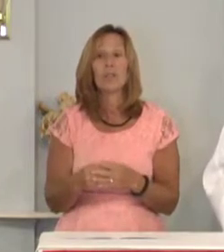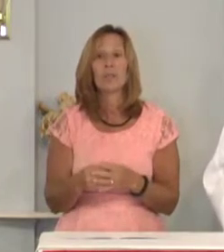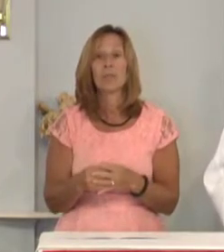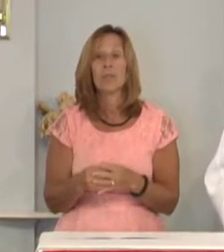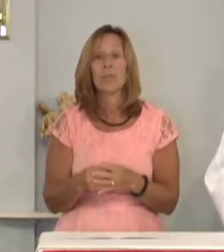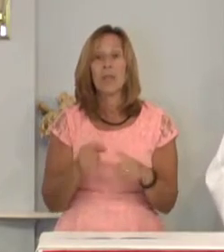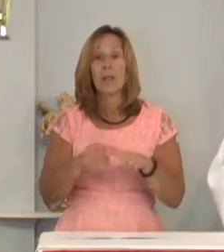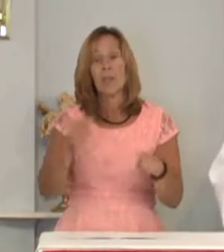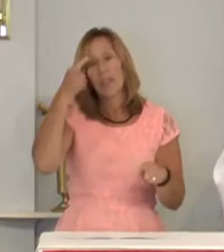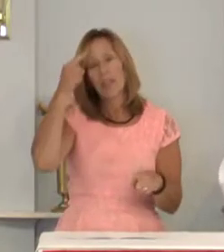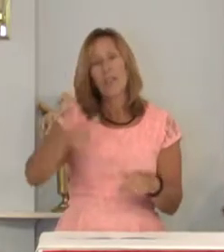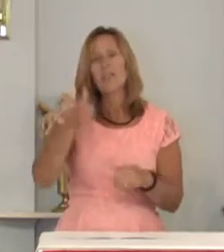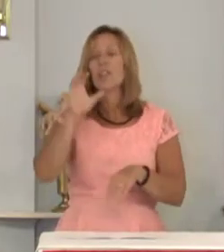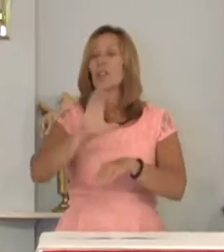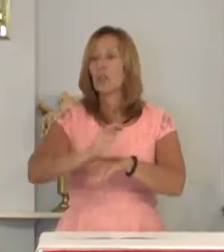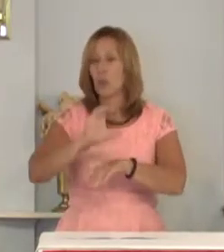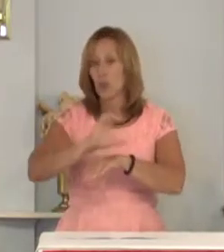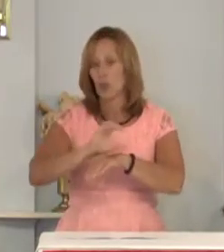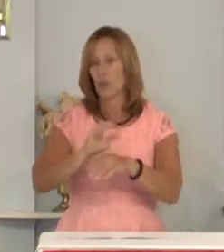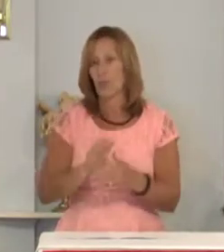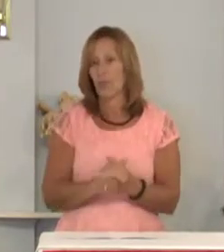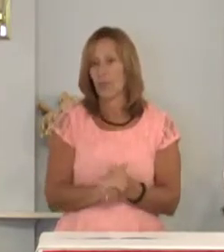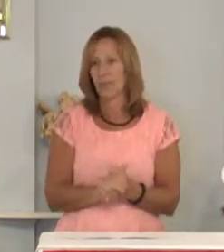But I think of another church,